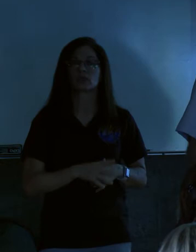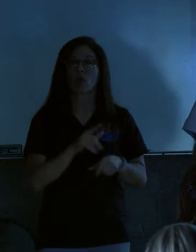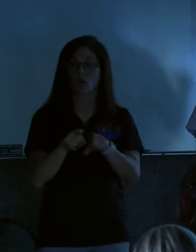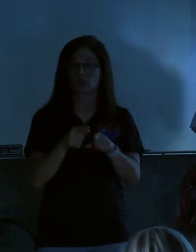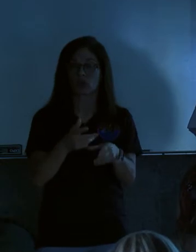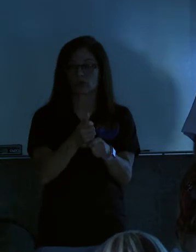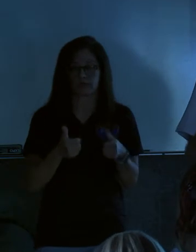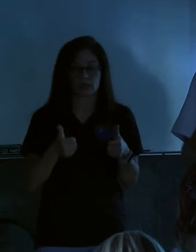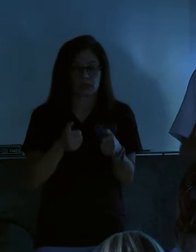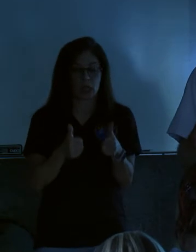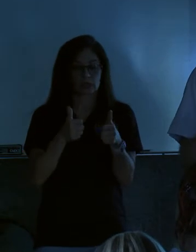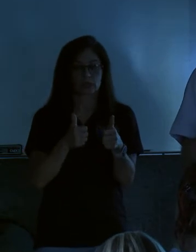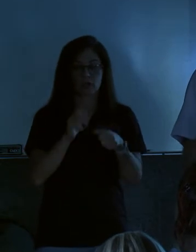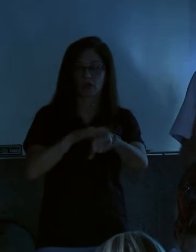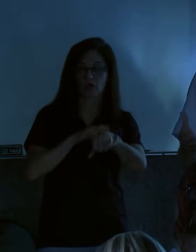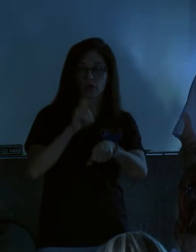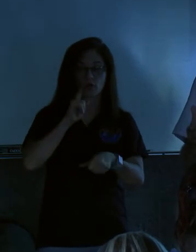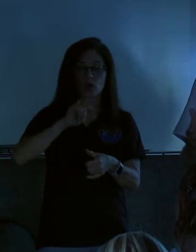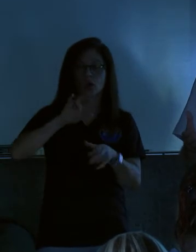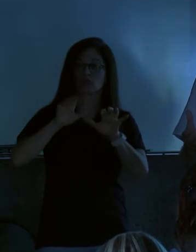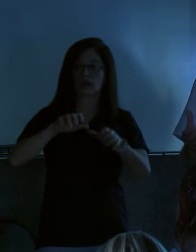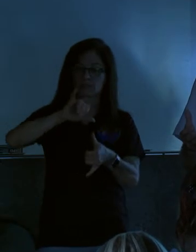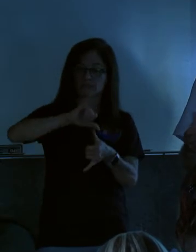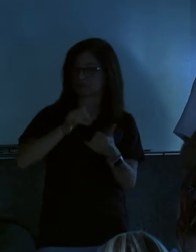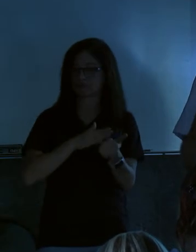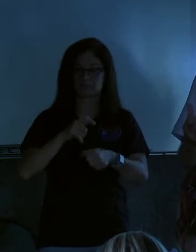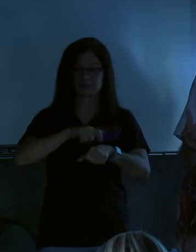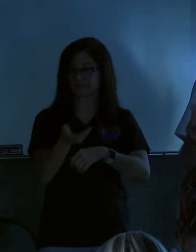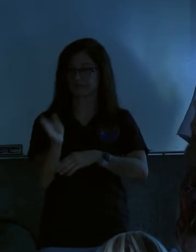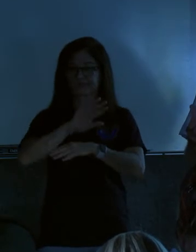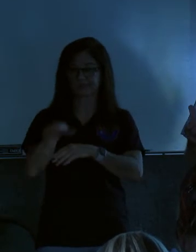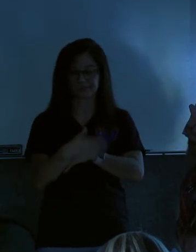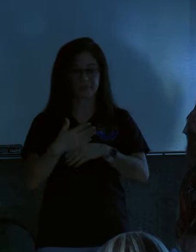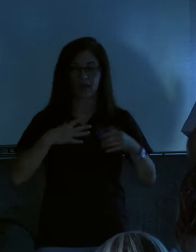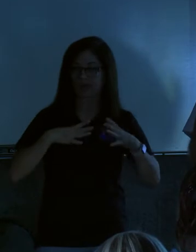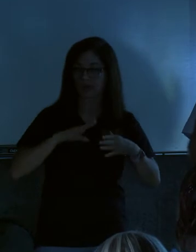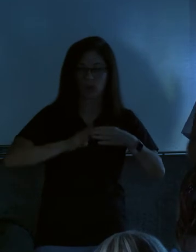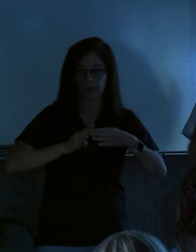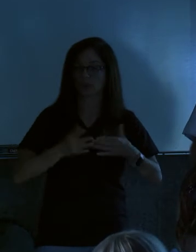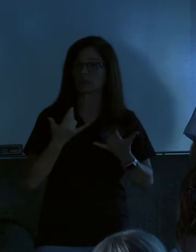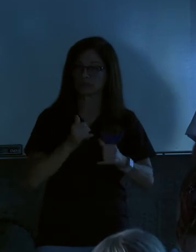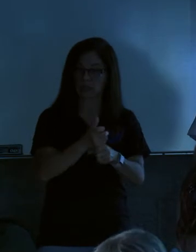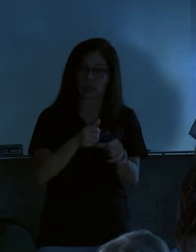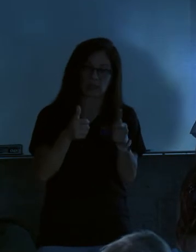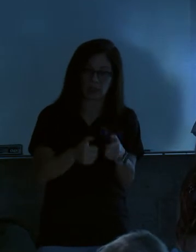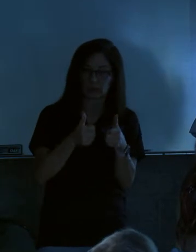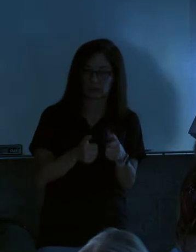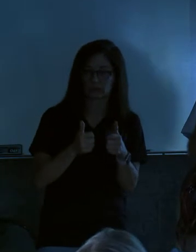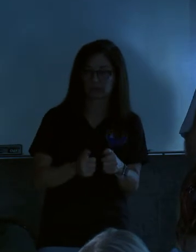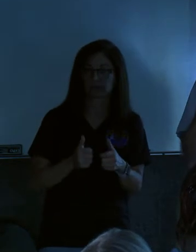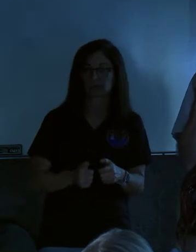alerts for those rain gauges. It doesn't matter what time of the day or night, if it's a holiday or a weekend. We're getting those text messages,